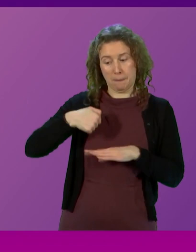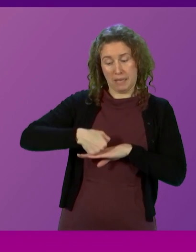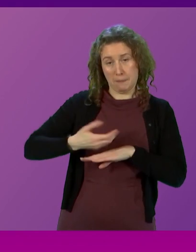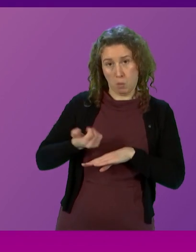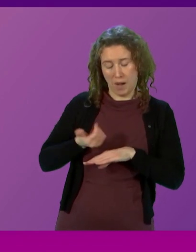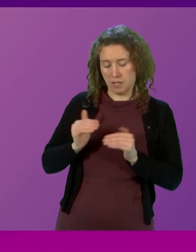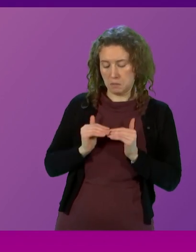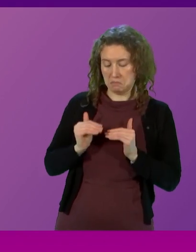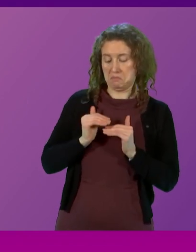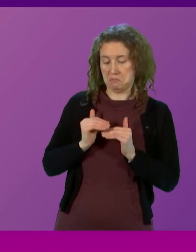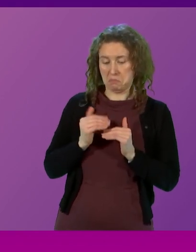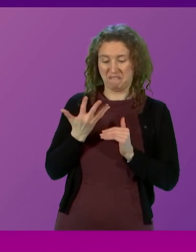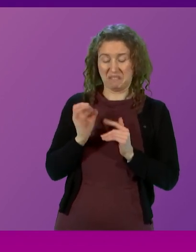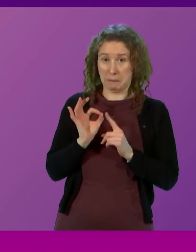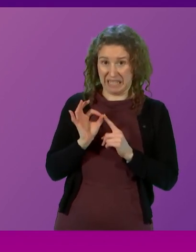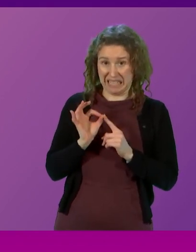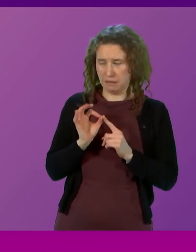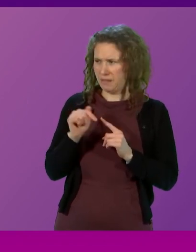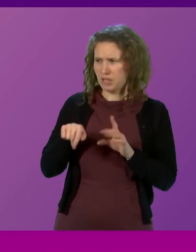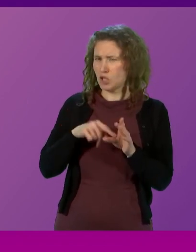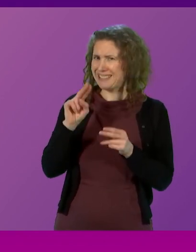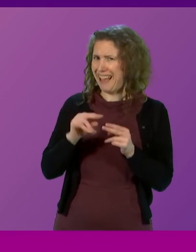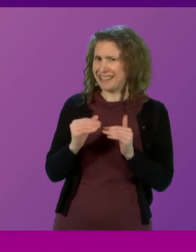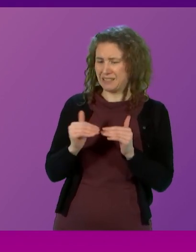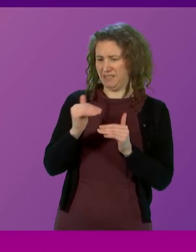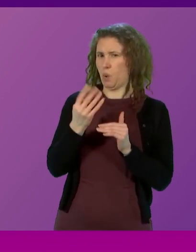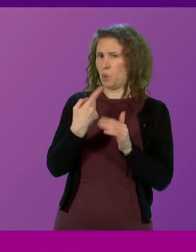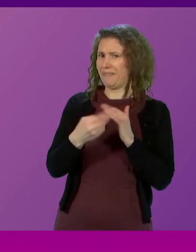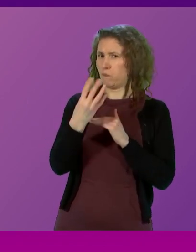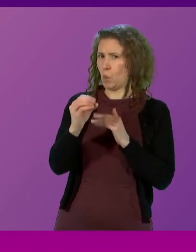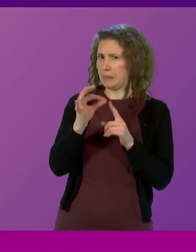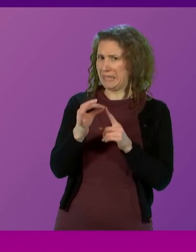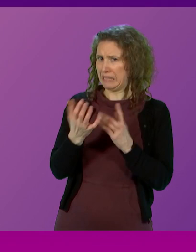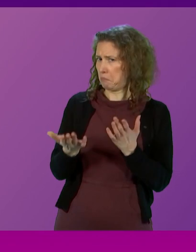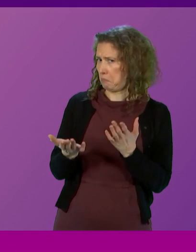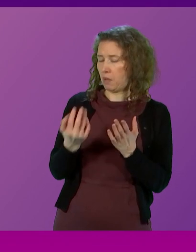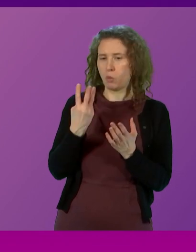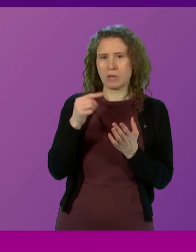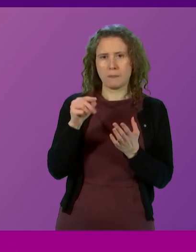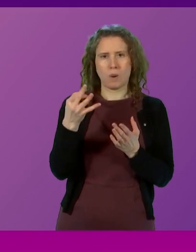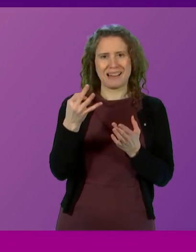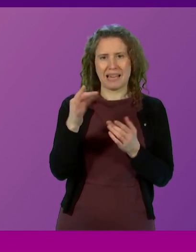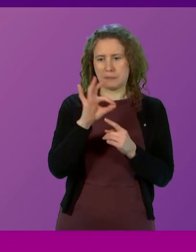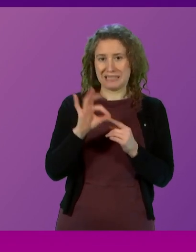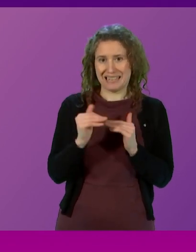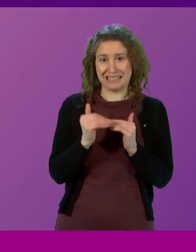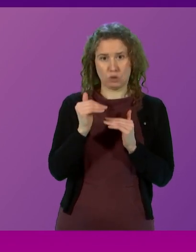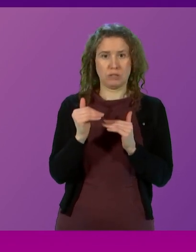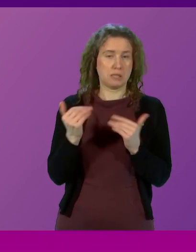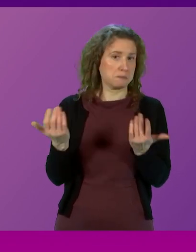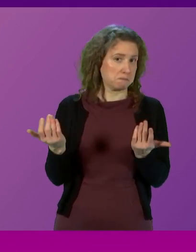by just 50 pence. This year it's even less, 40 pence. That's a 3.8% increase.